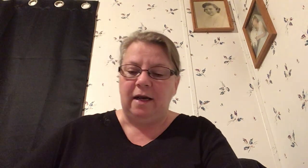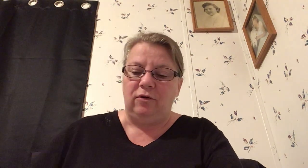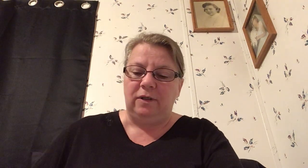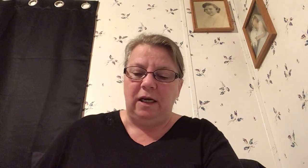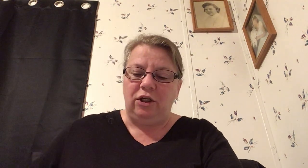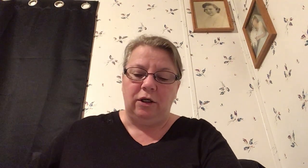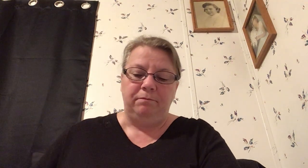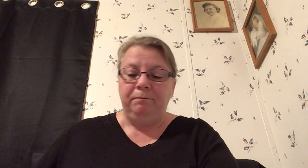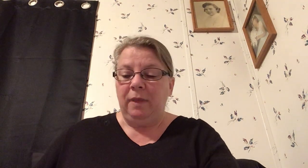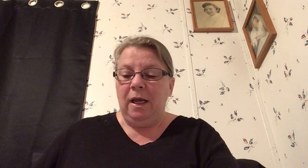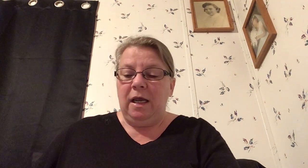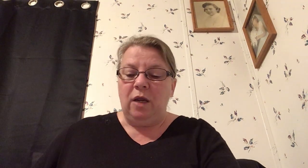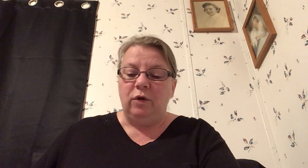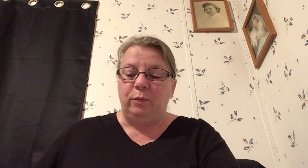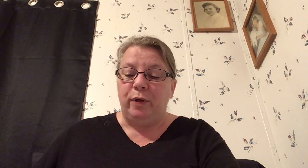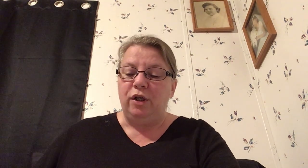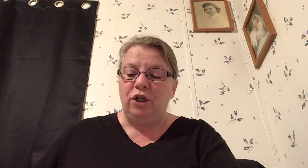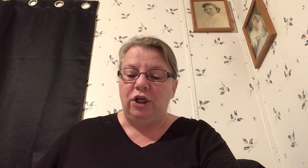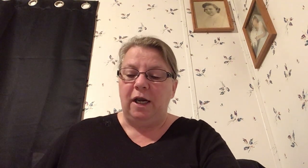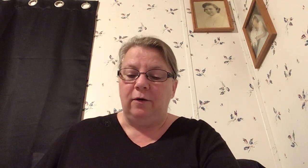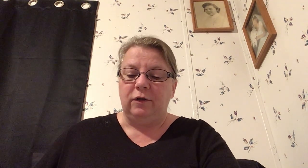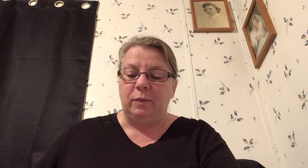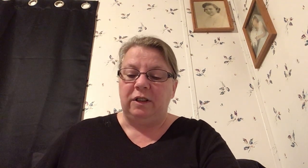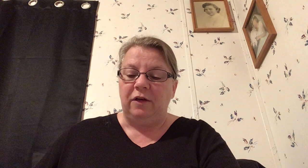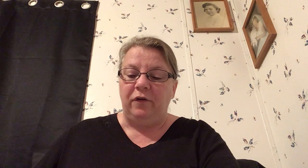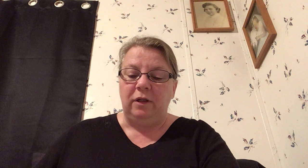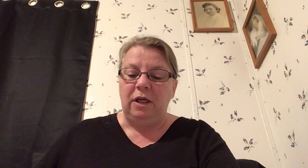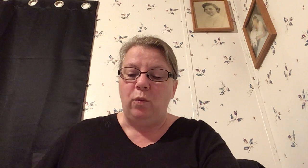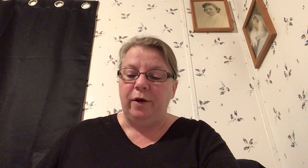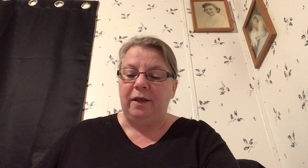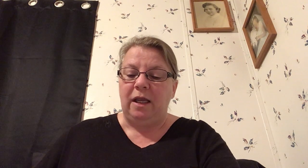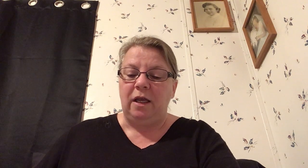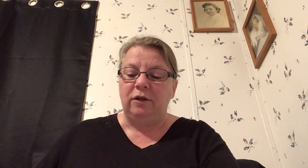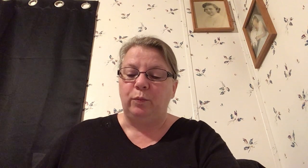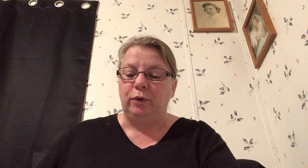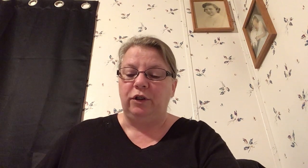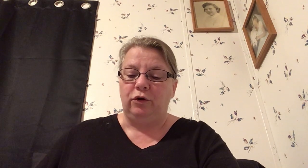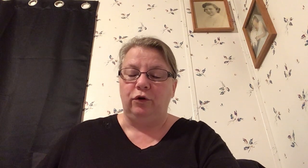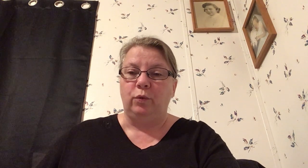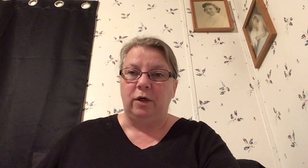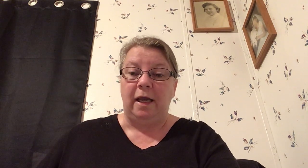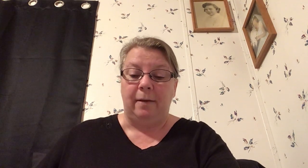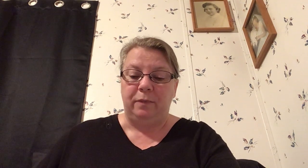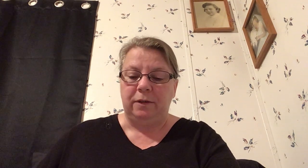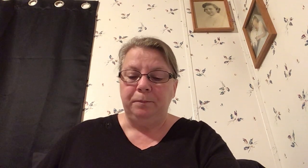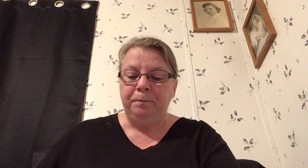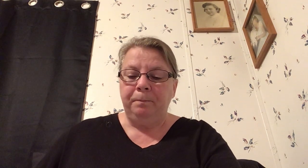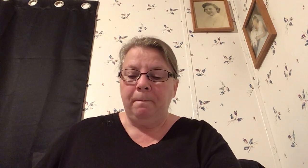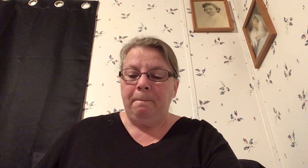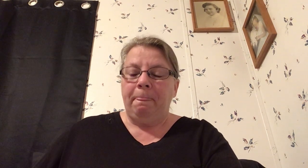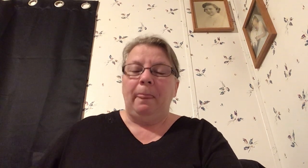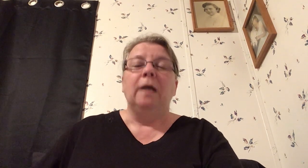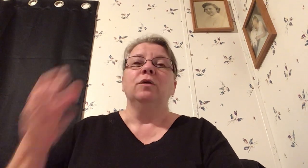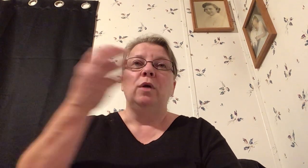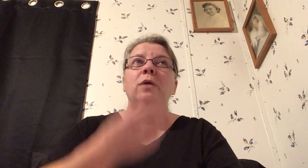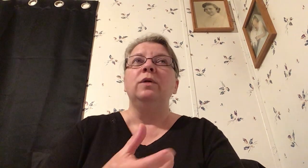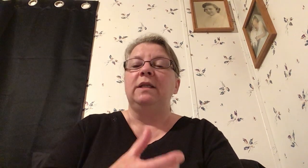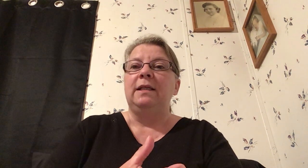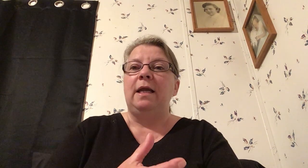accusation he was put in jail specifically where the king's prisoners were kept so he was in the